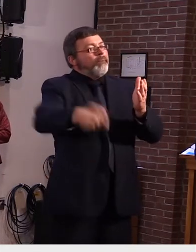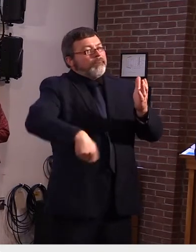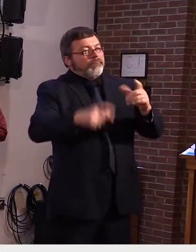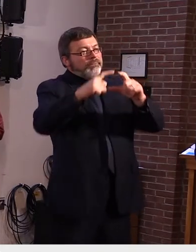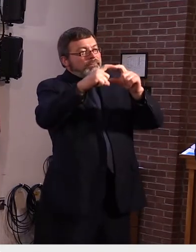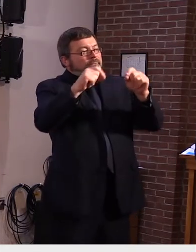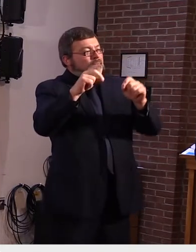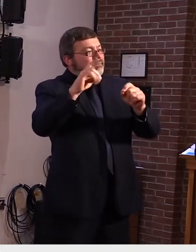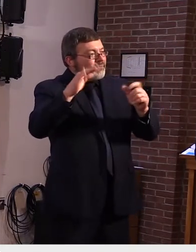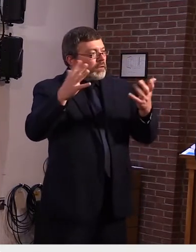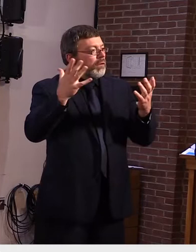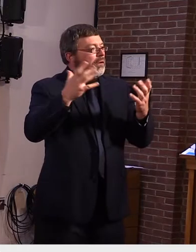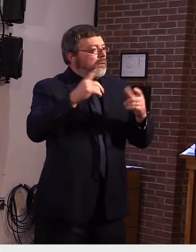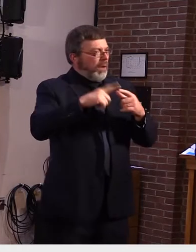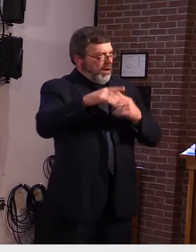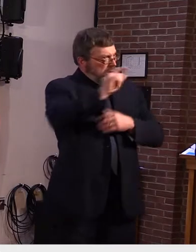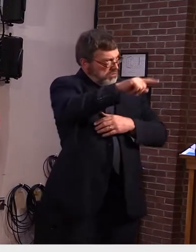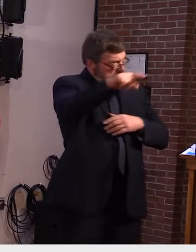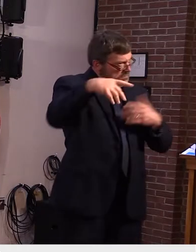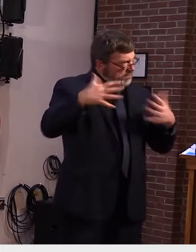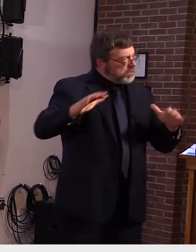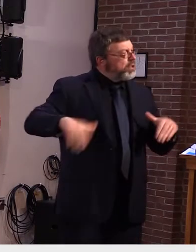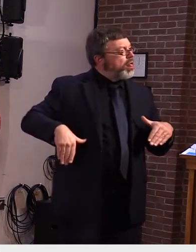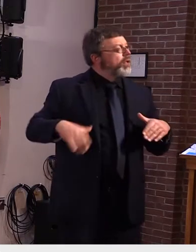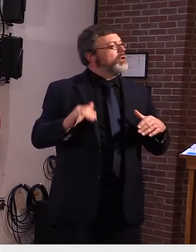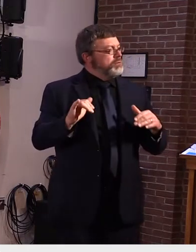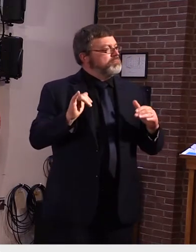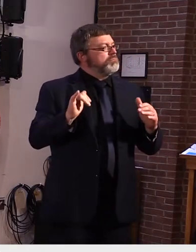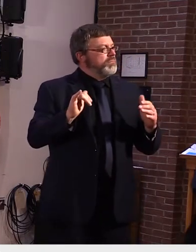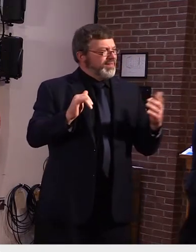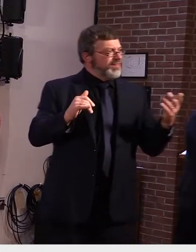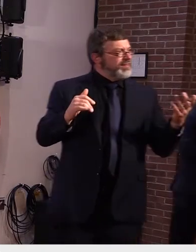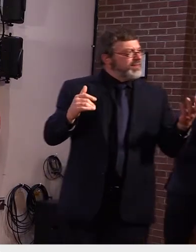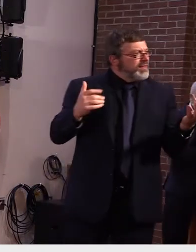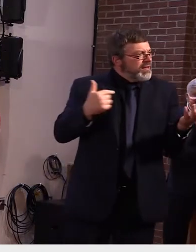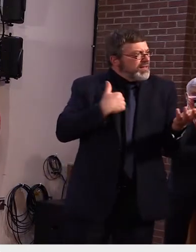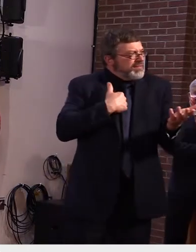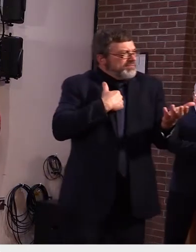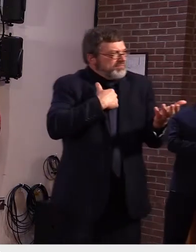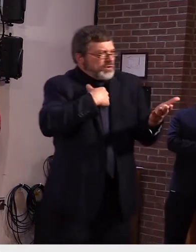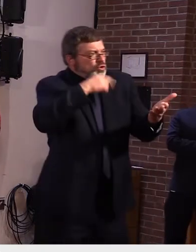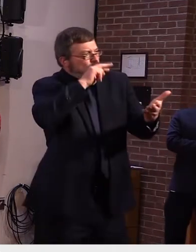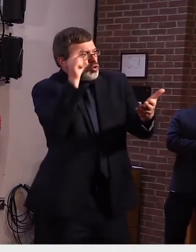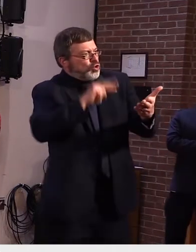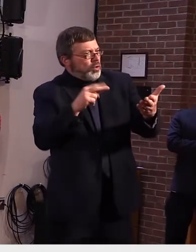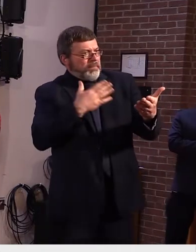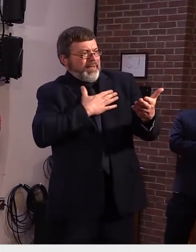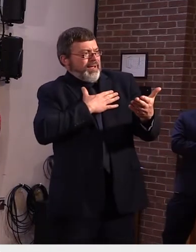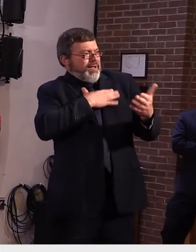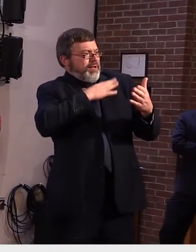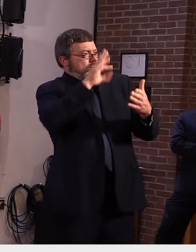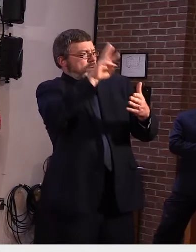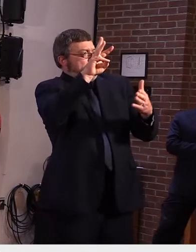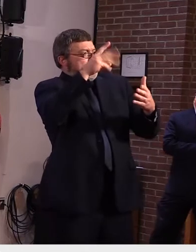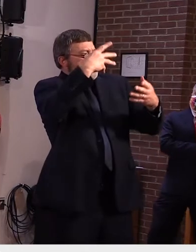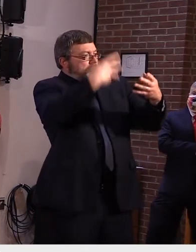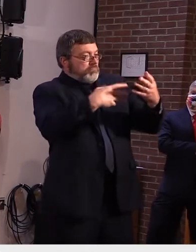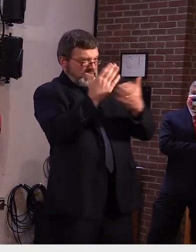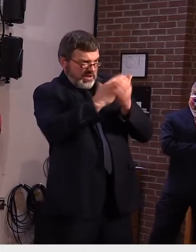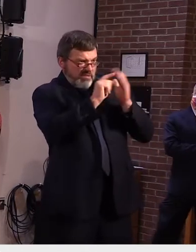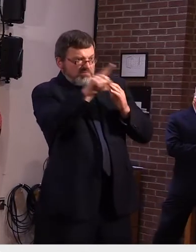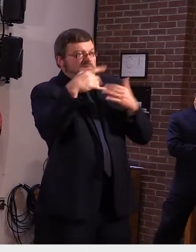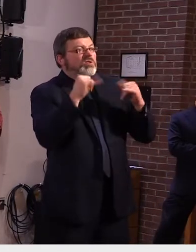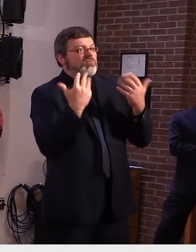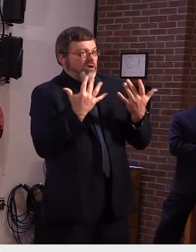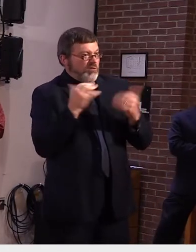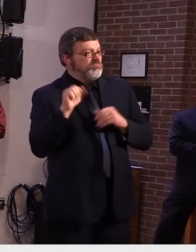was actually on the on the website home page uh about uh people could still apply to get those that they had to receive